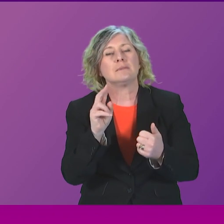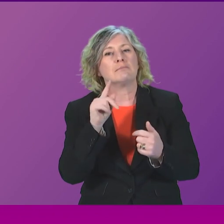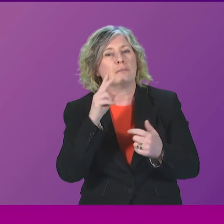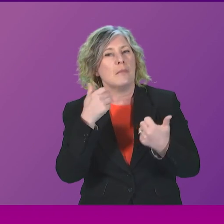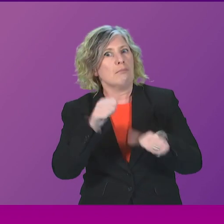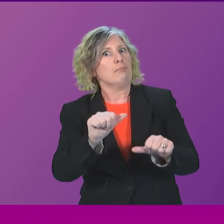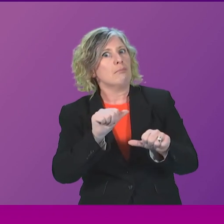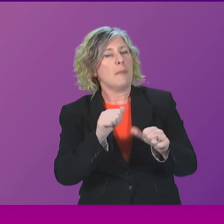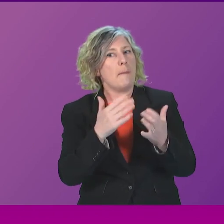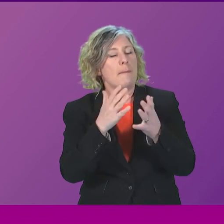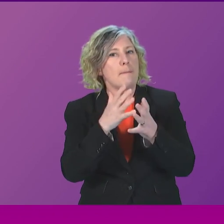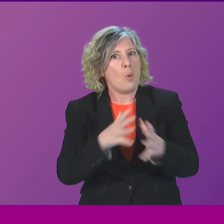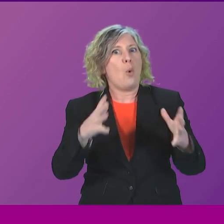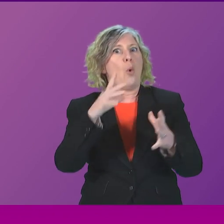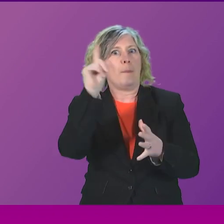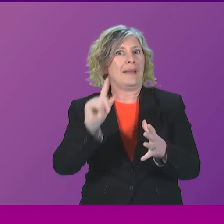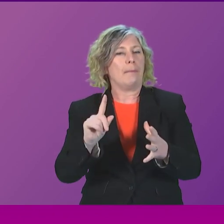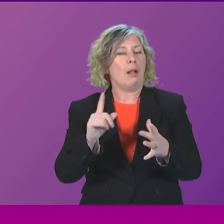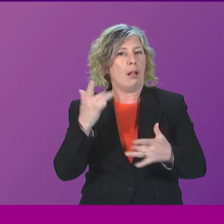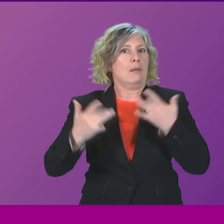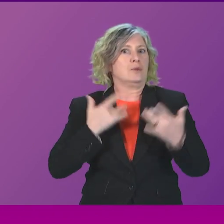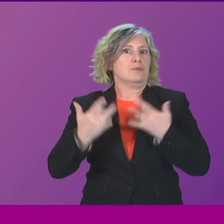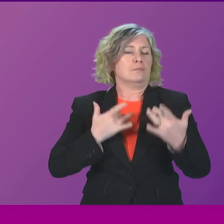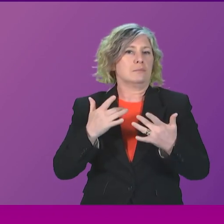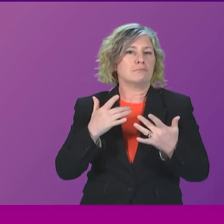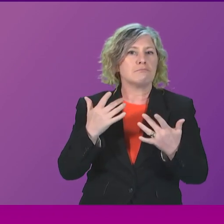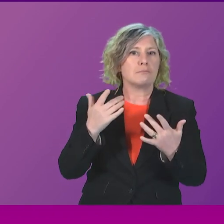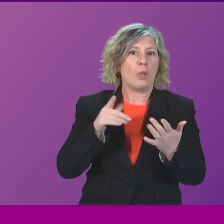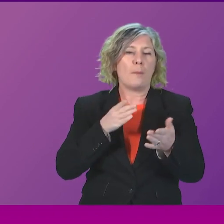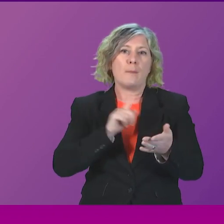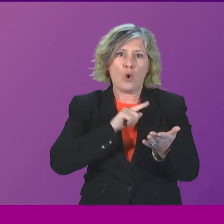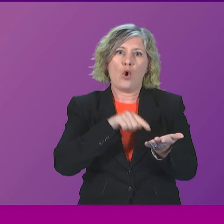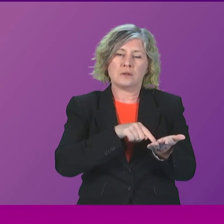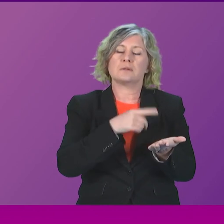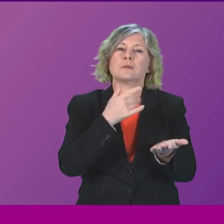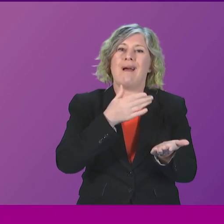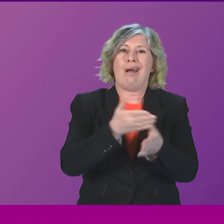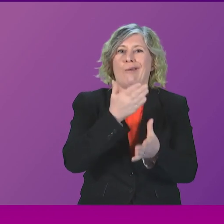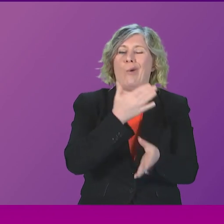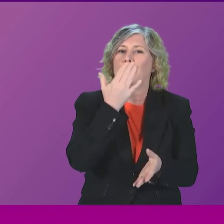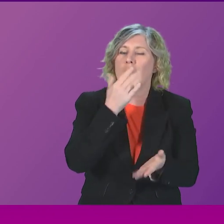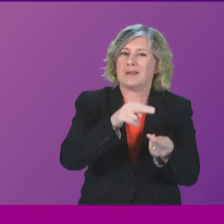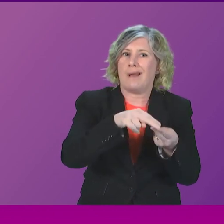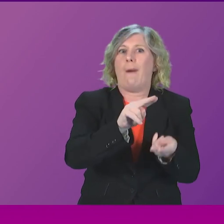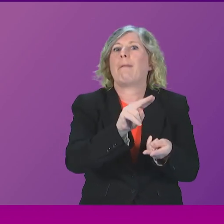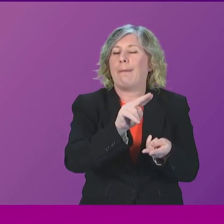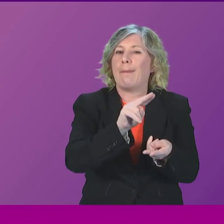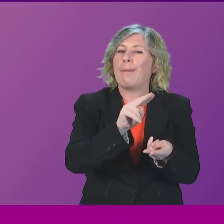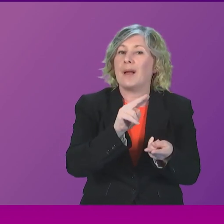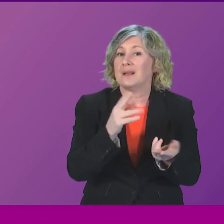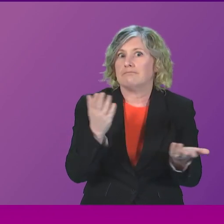that's being made through the introduction of minimum unit pricing. It is quite literally